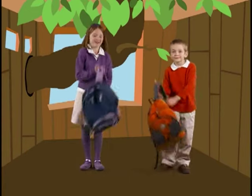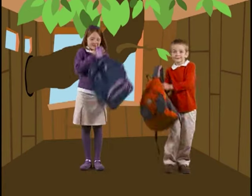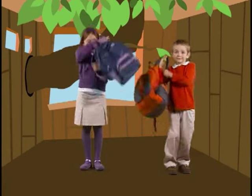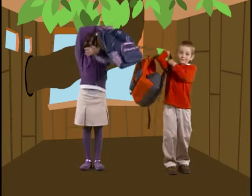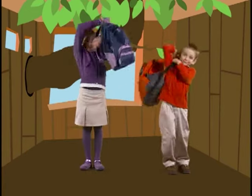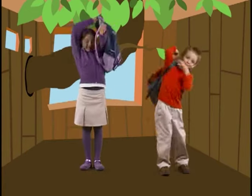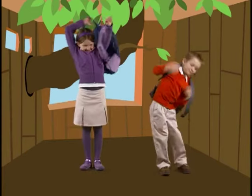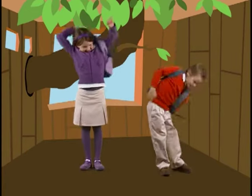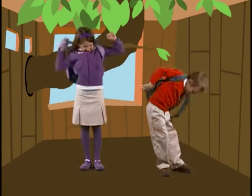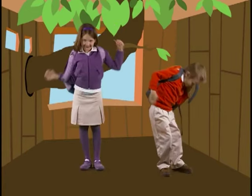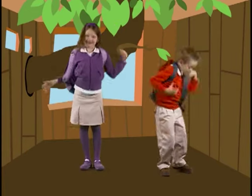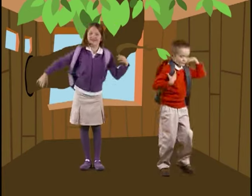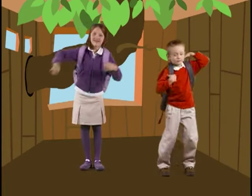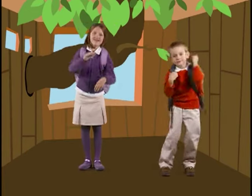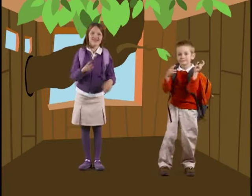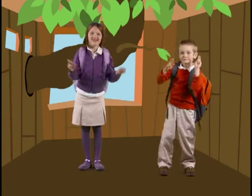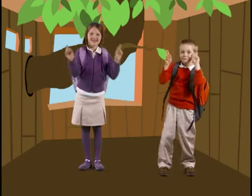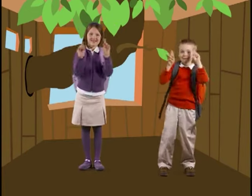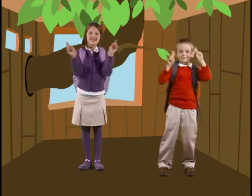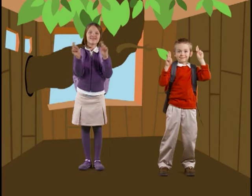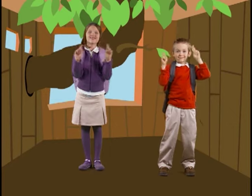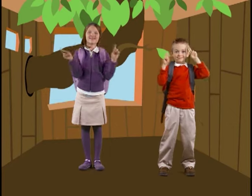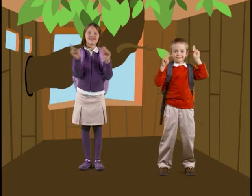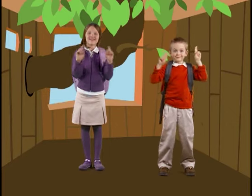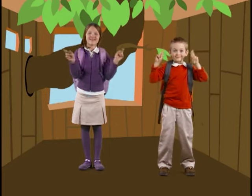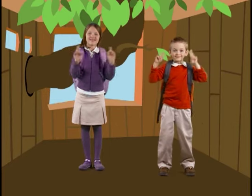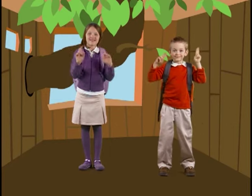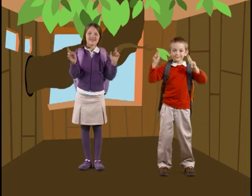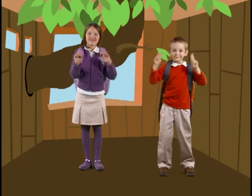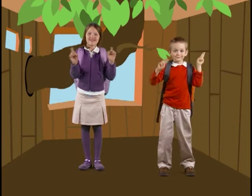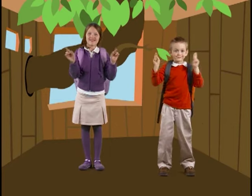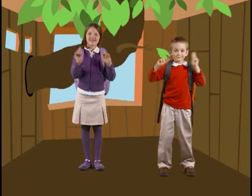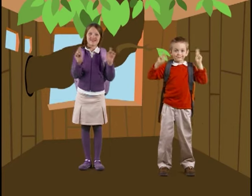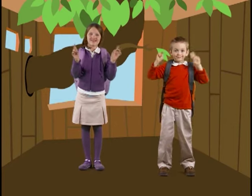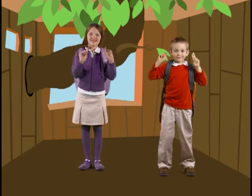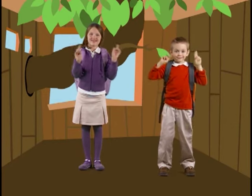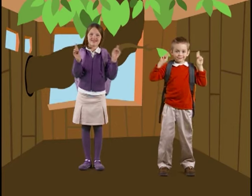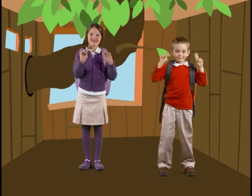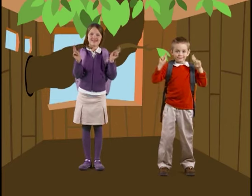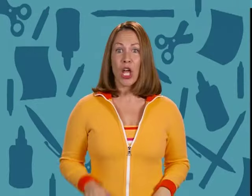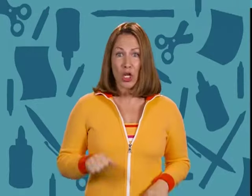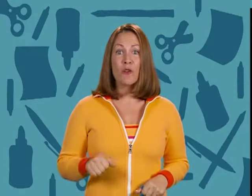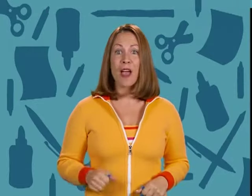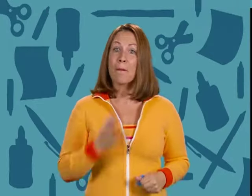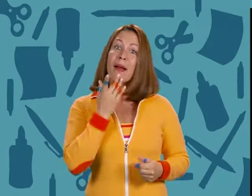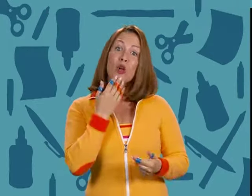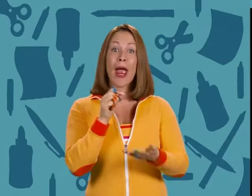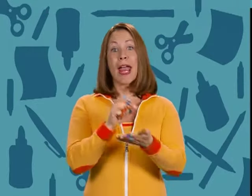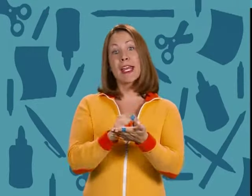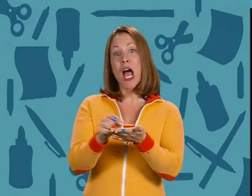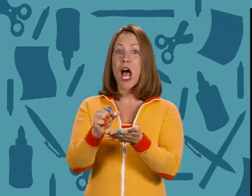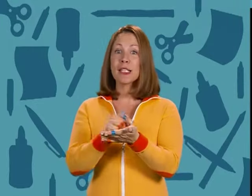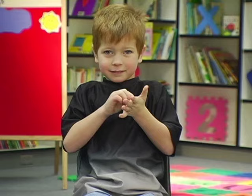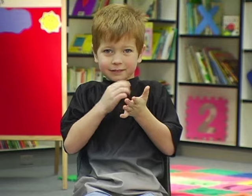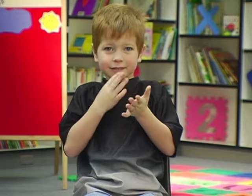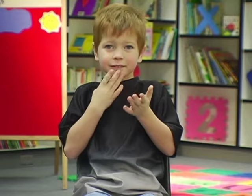backpack, let's get ready. Let's get ready to roll. You've got my crayons.